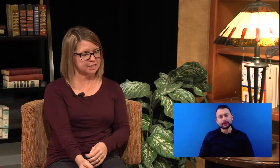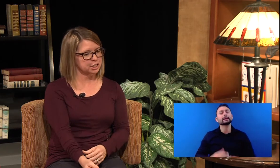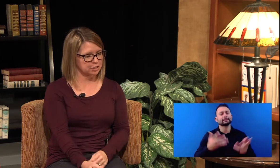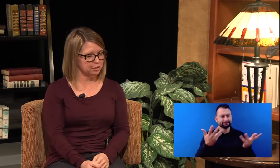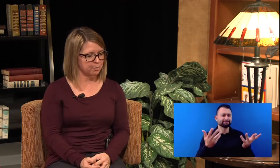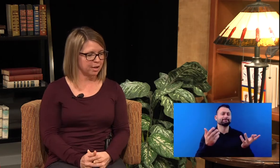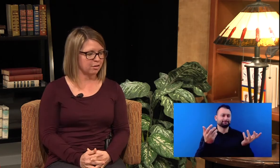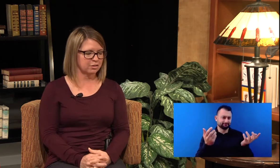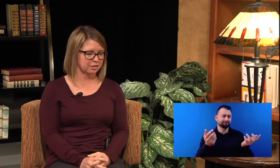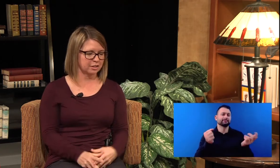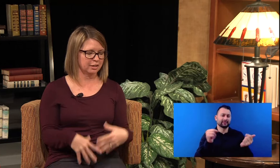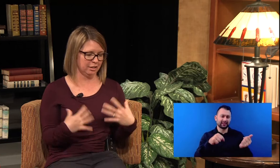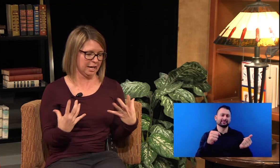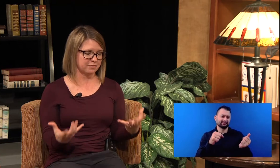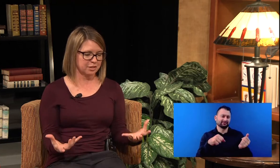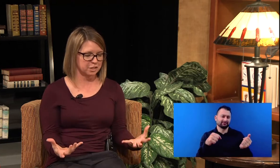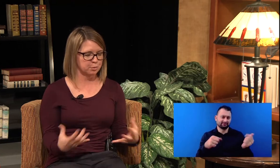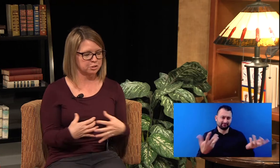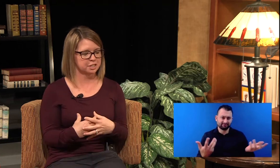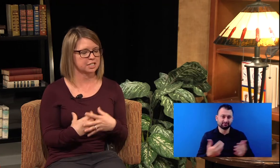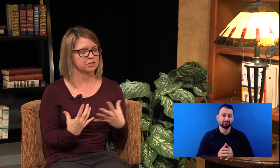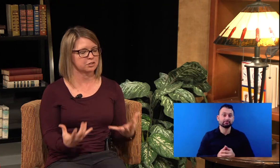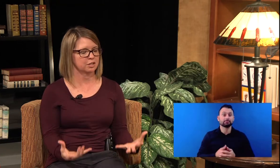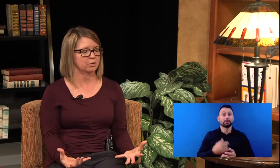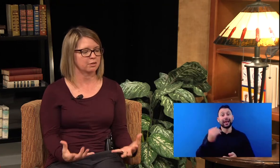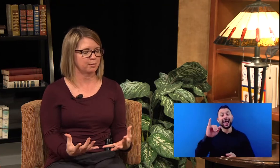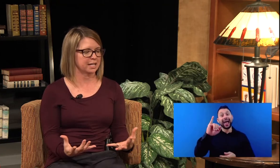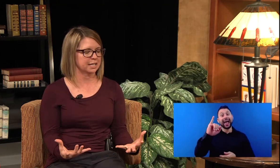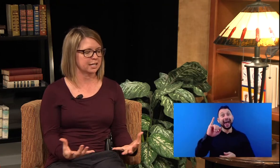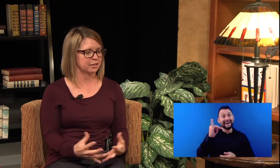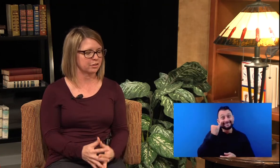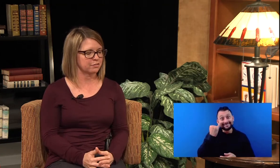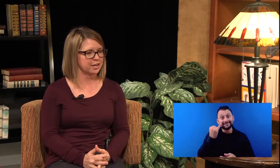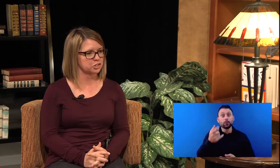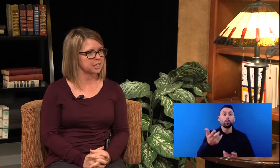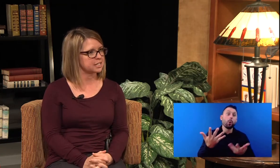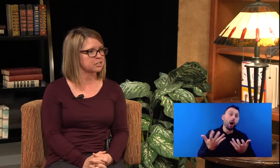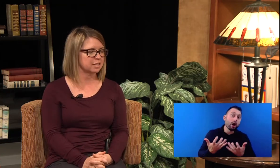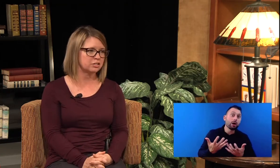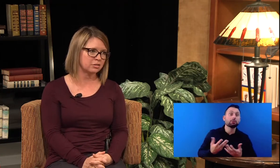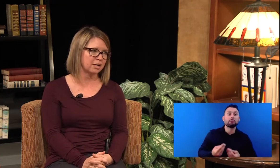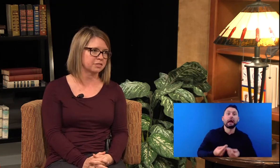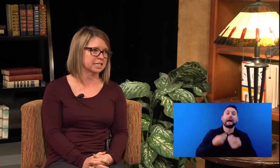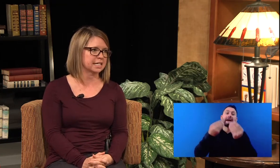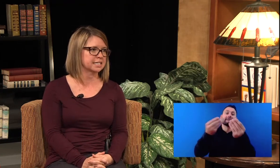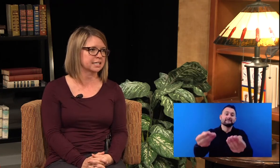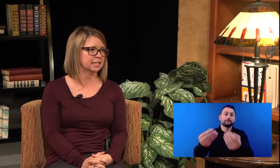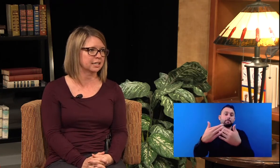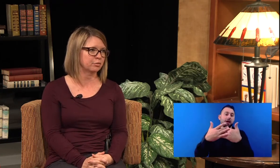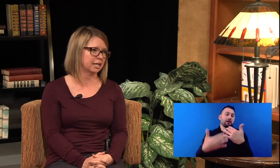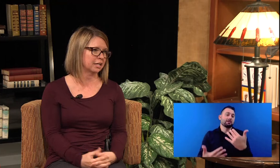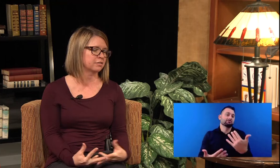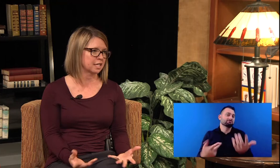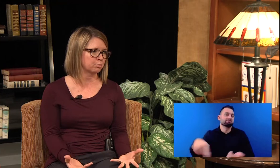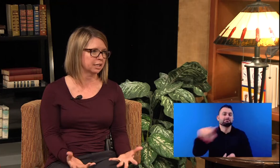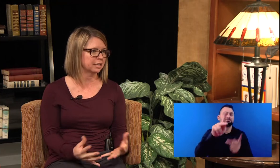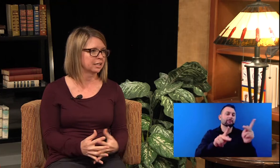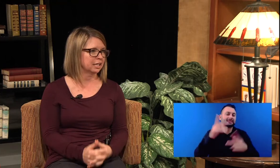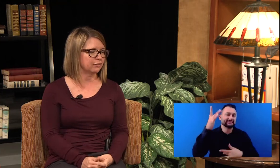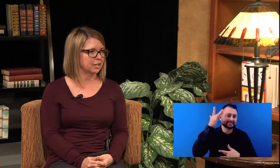concerned about, I have to have this blood transfusion, what am I going to get other infections? So they do have to test it and they would not use that blood if it